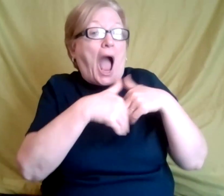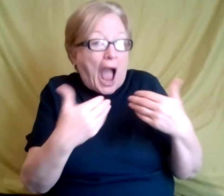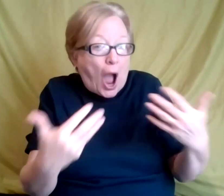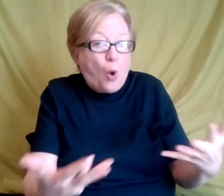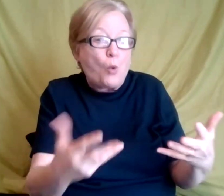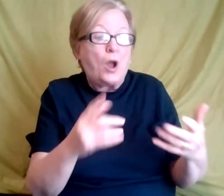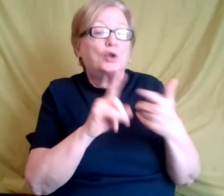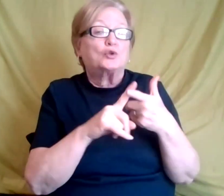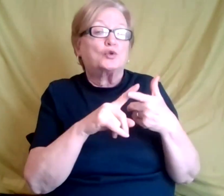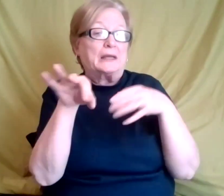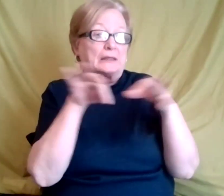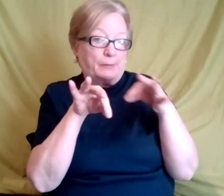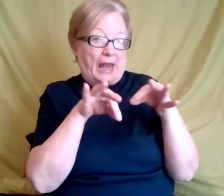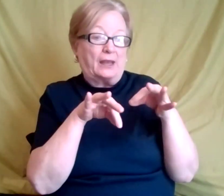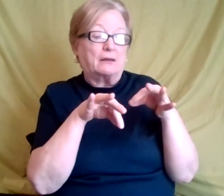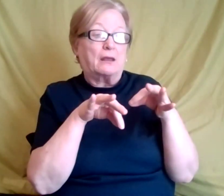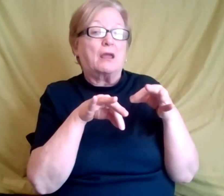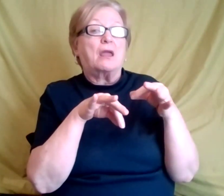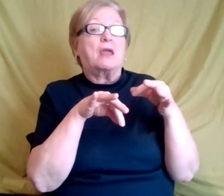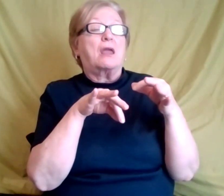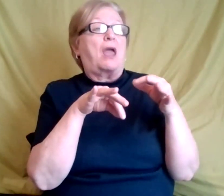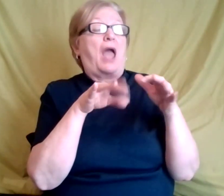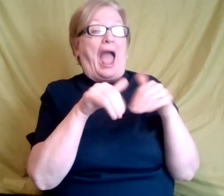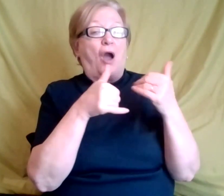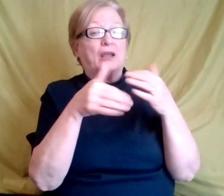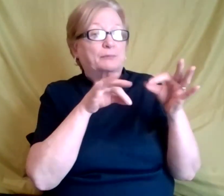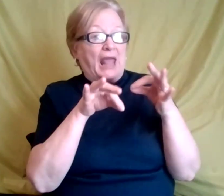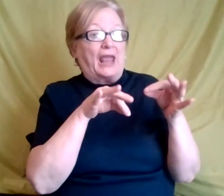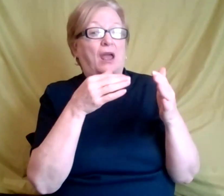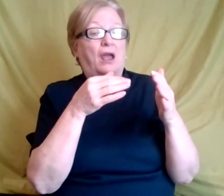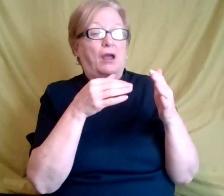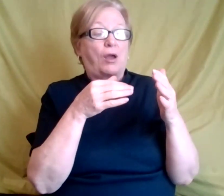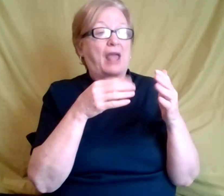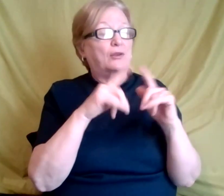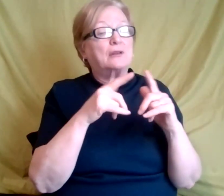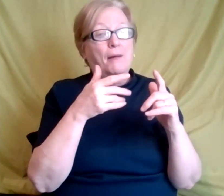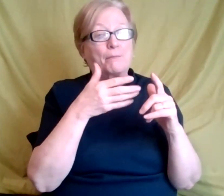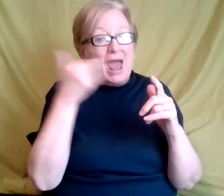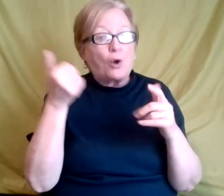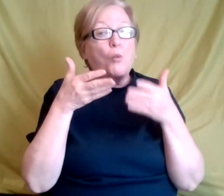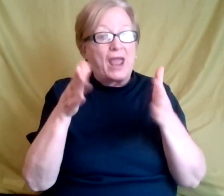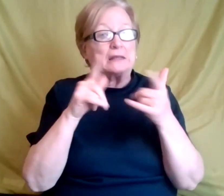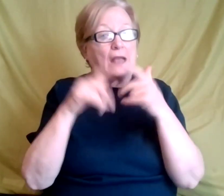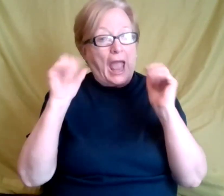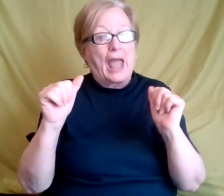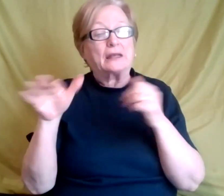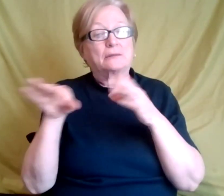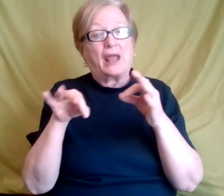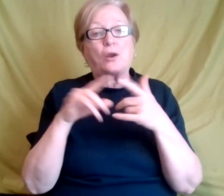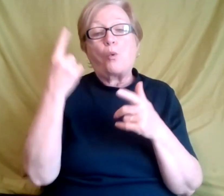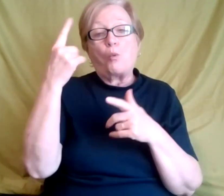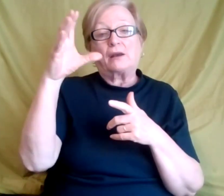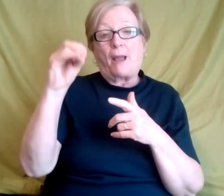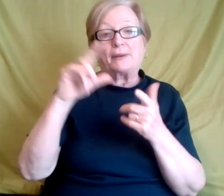go about into that interview. There are ways you can do it. And one of the companies that I, um, I'm